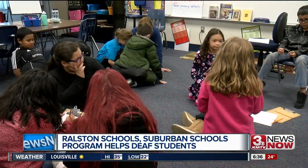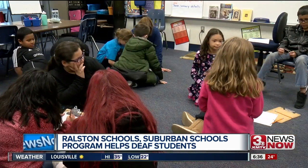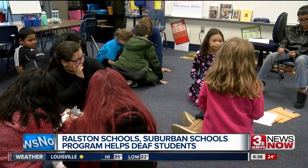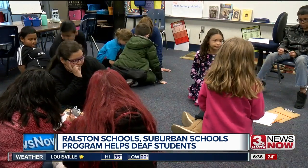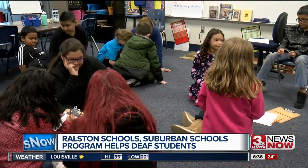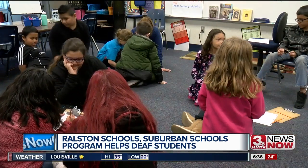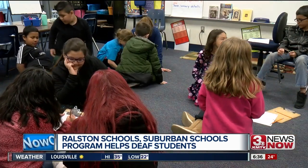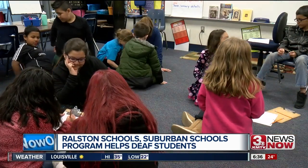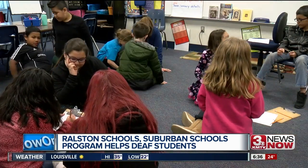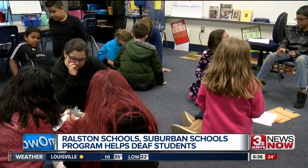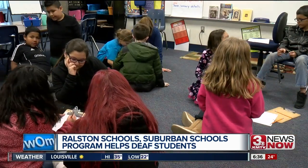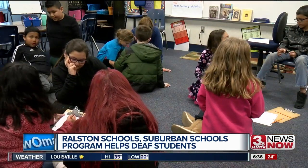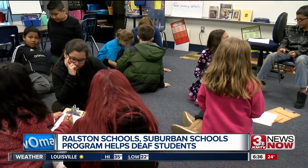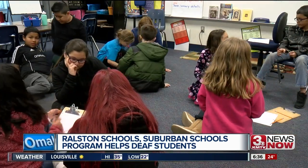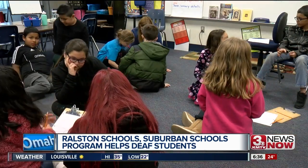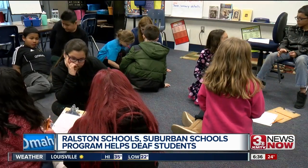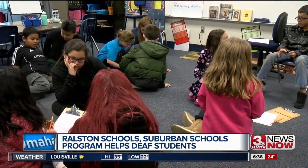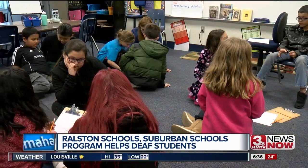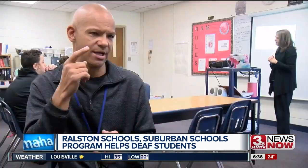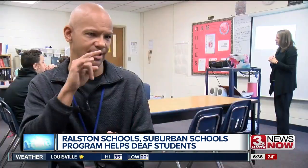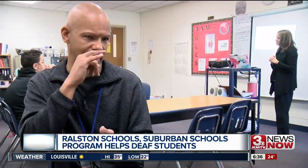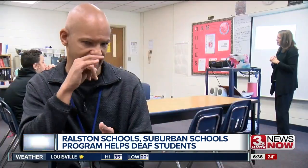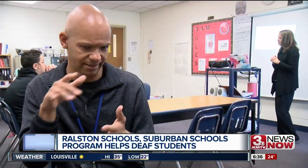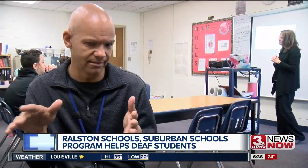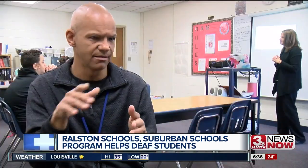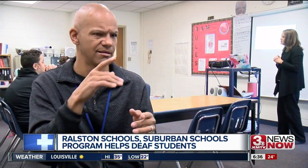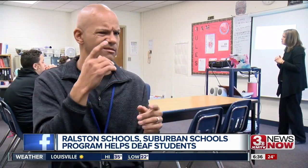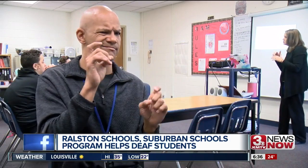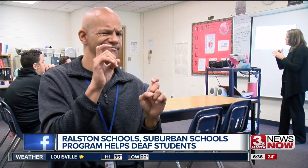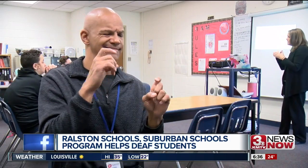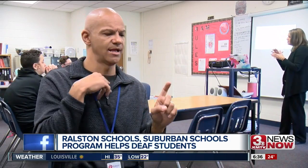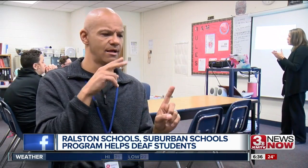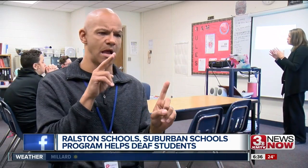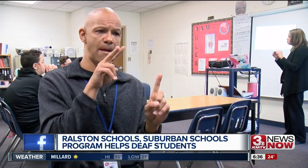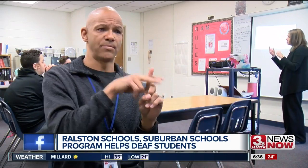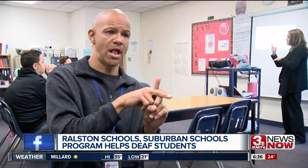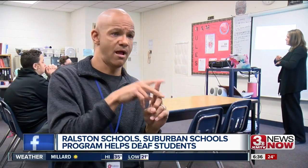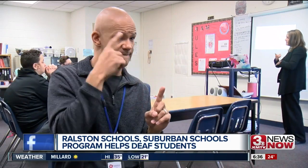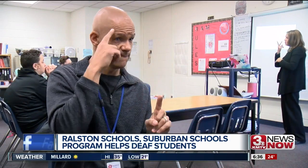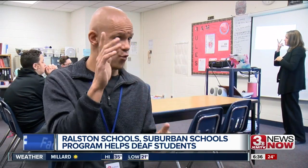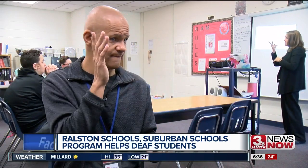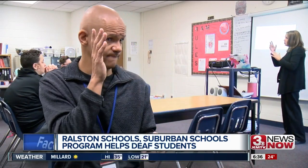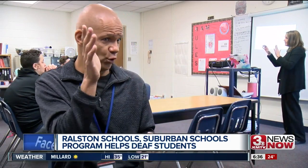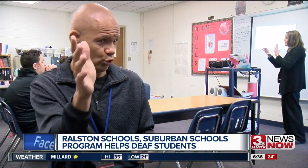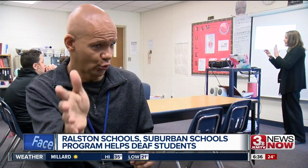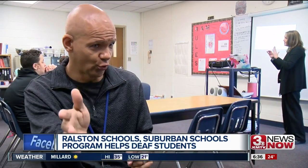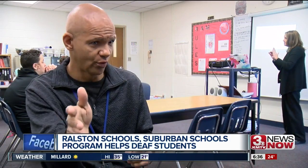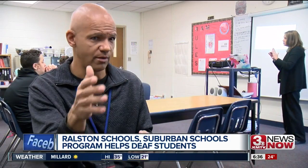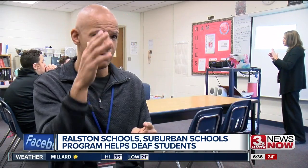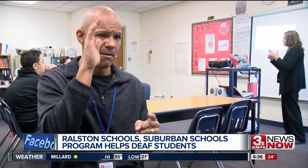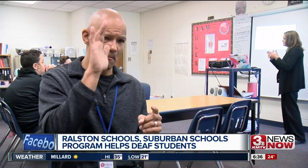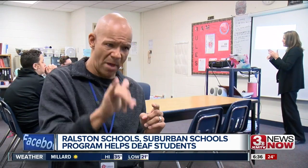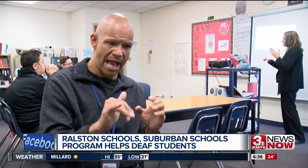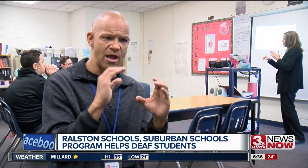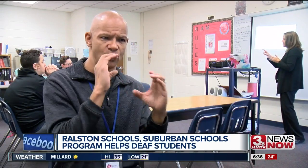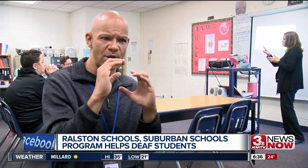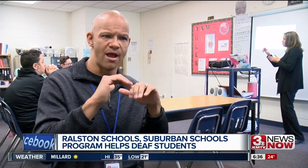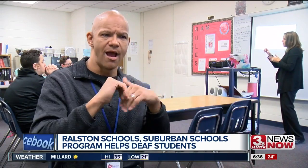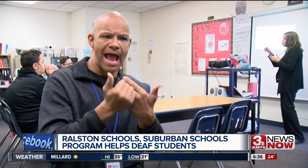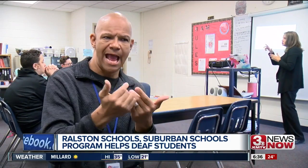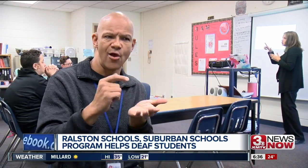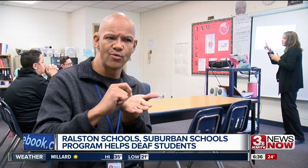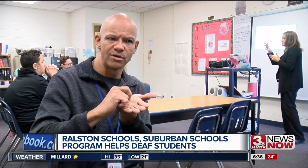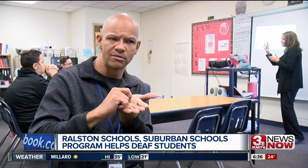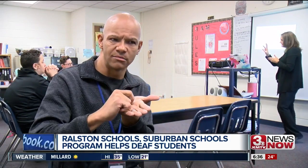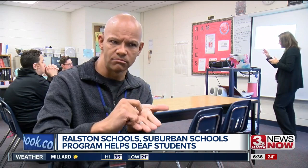her in public school. If deaf are socializing with hearing kids, it could apply to their future